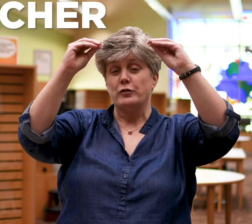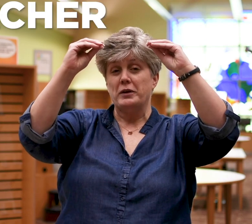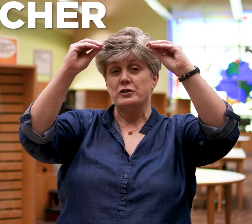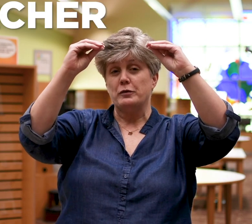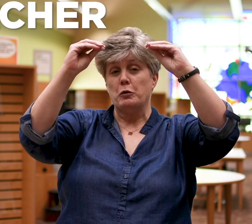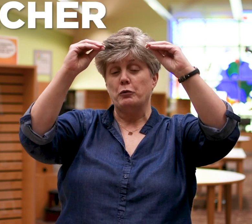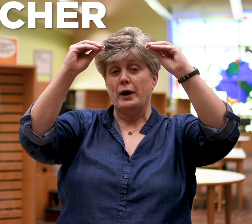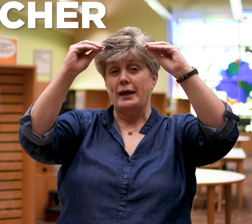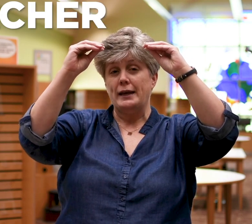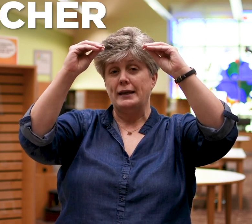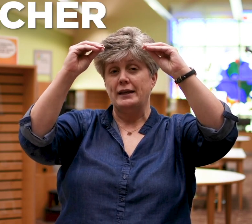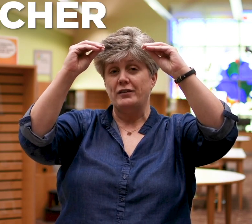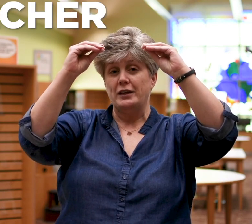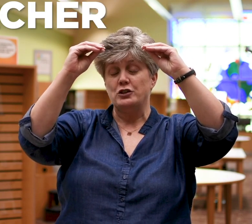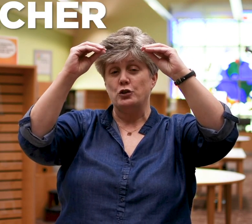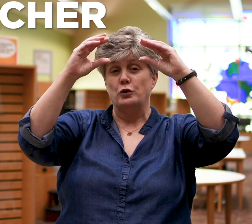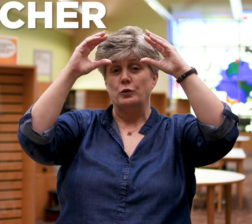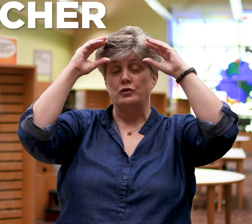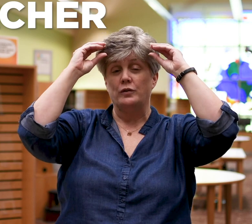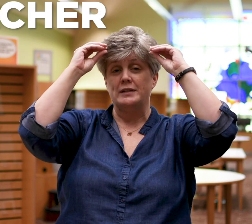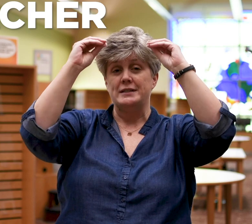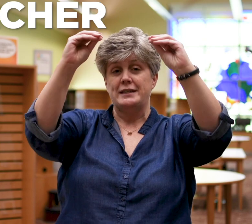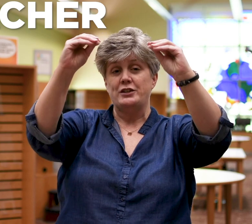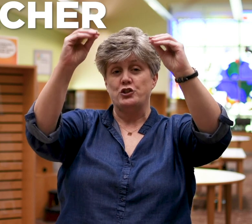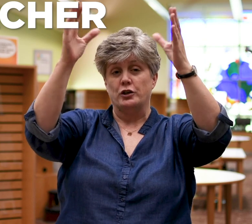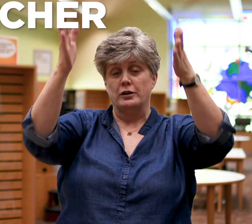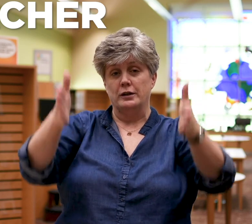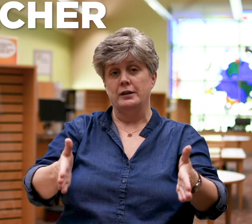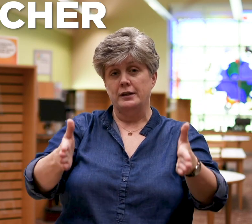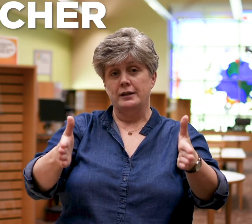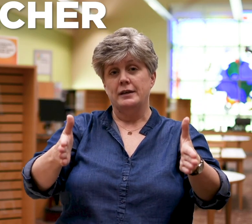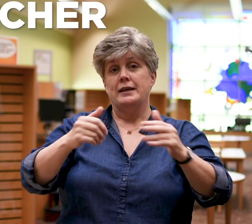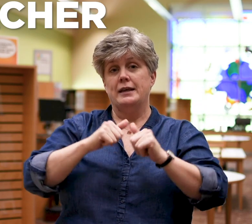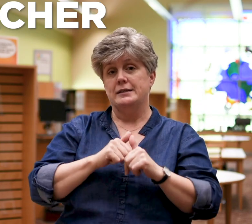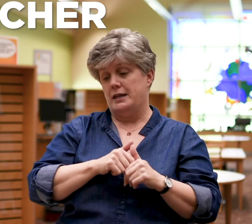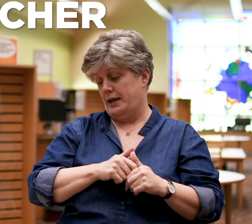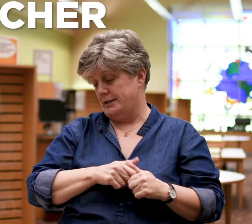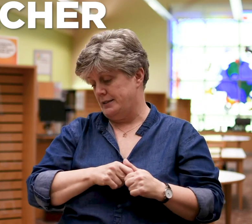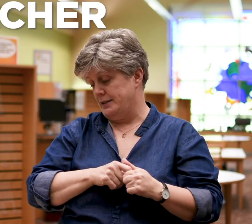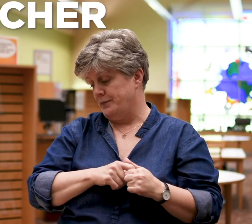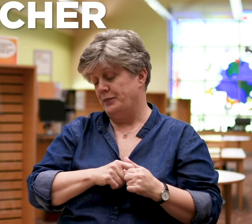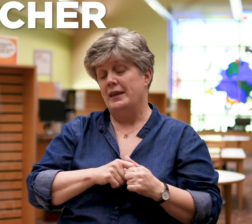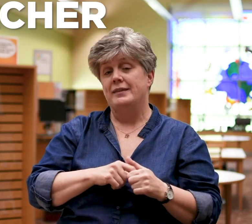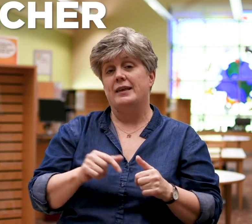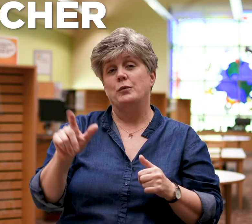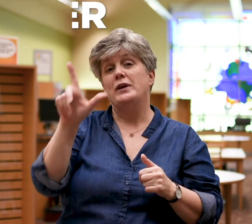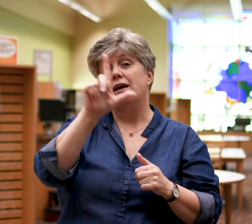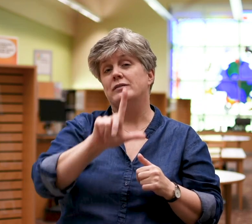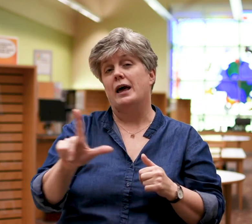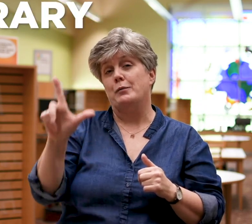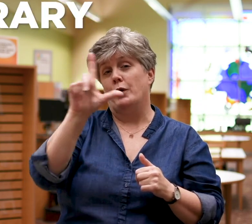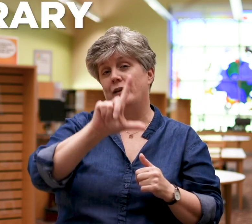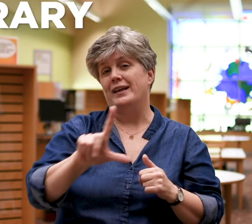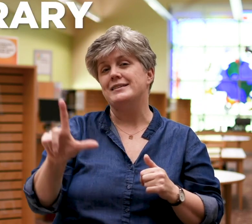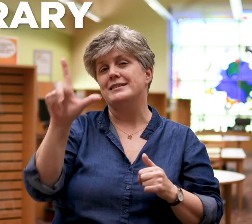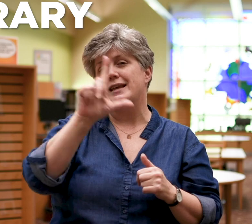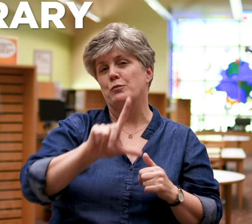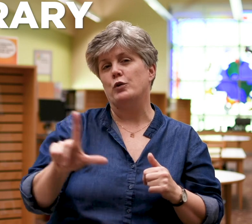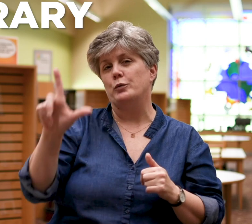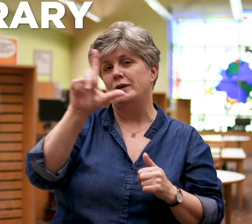information from our brain and giving it to you so the teacher is next then we have library that's the same word we